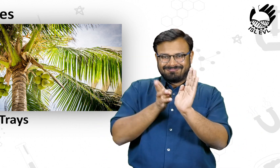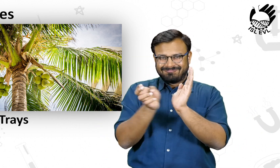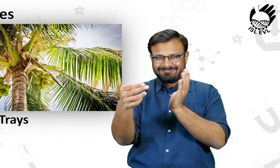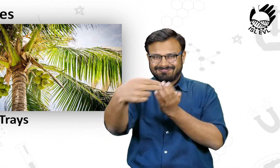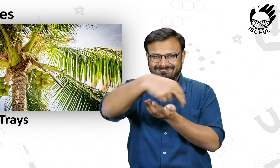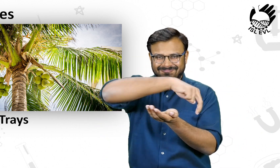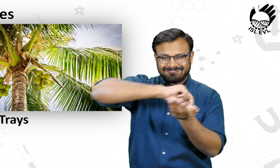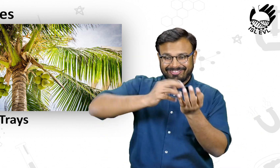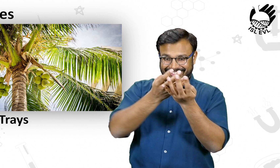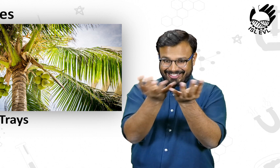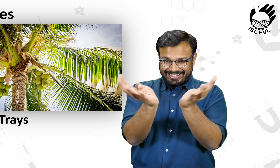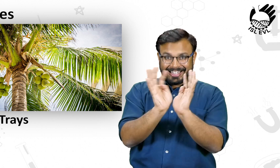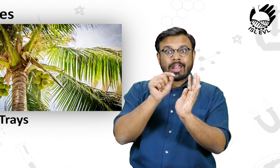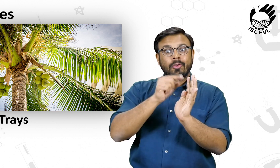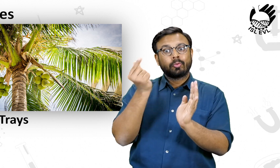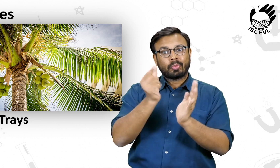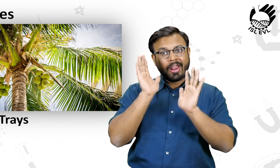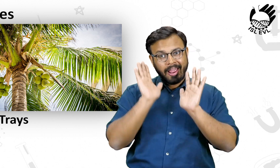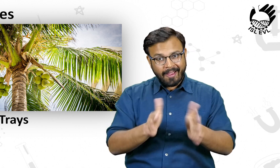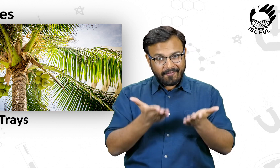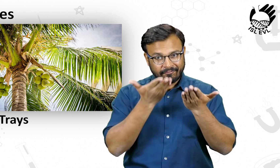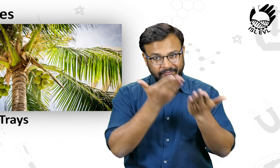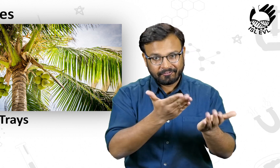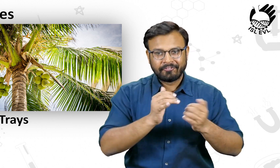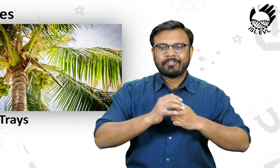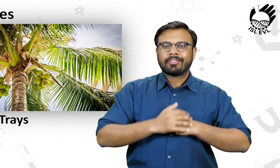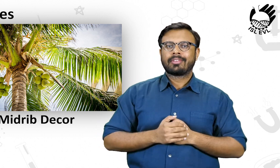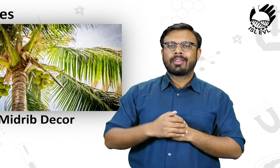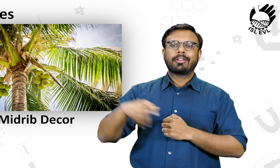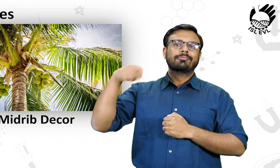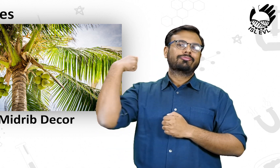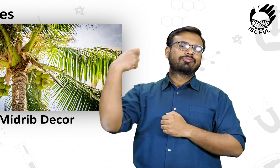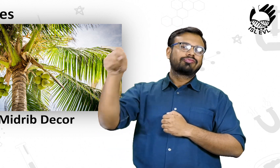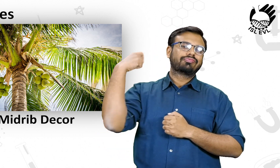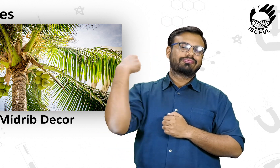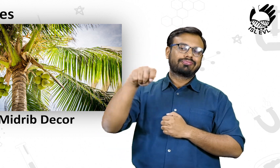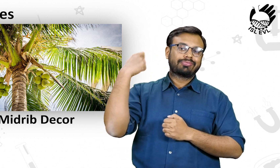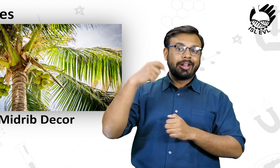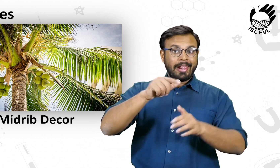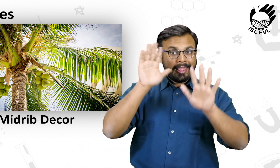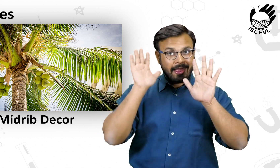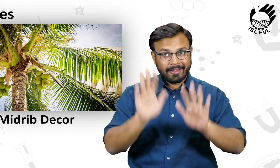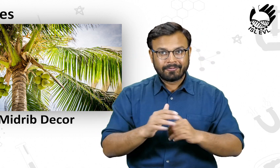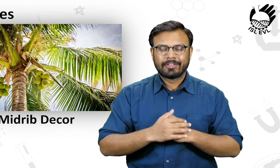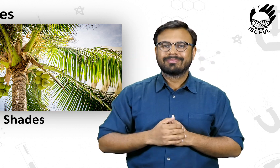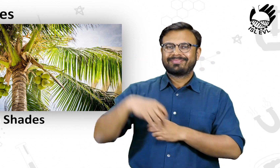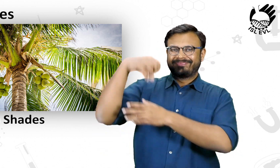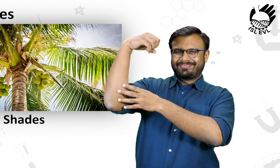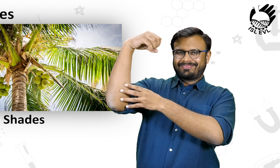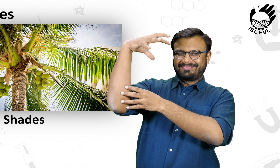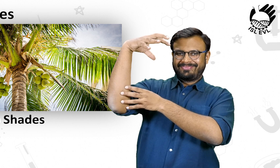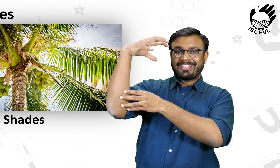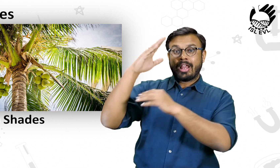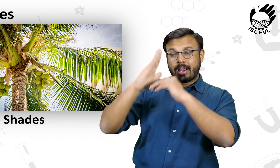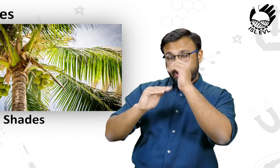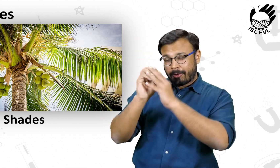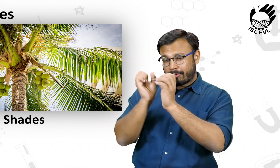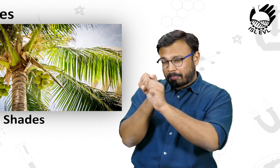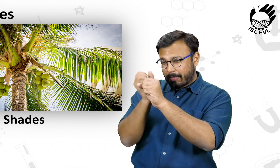fans, the leaves